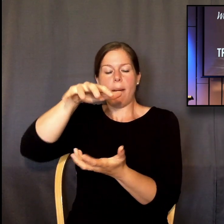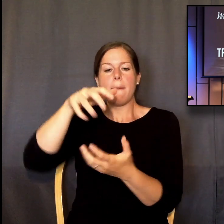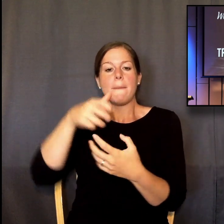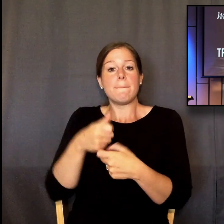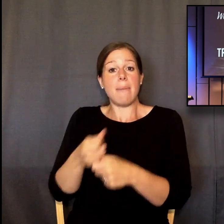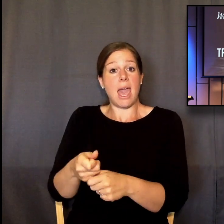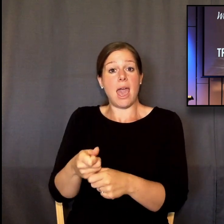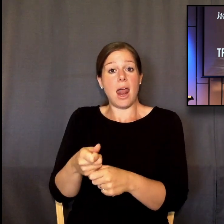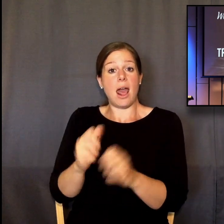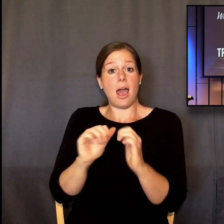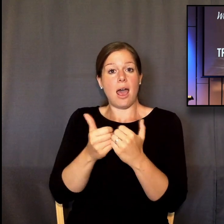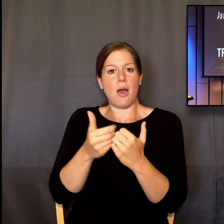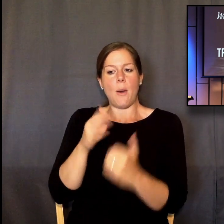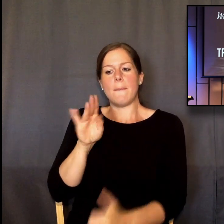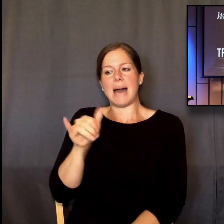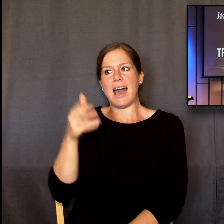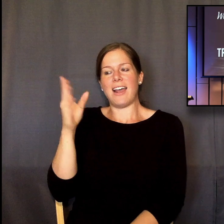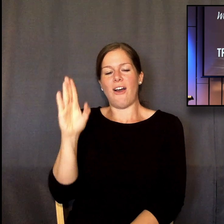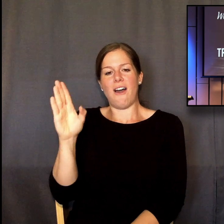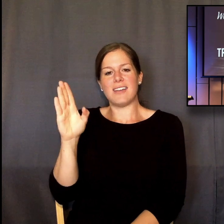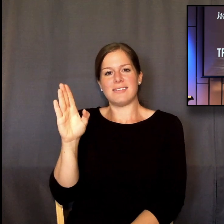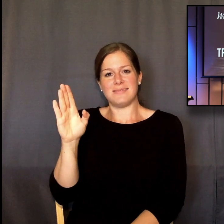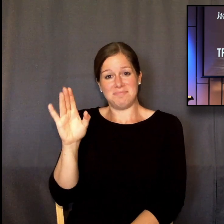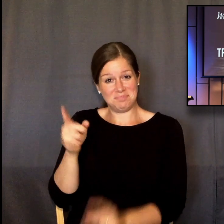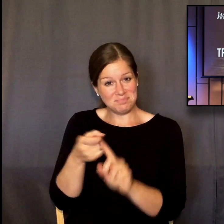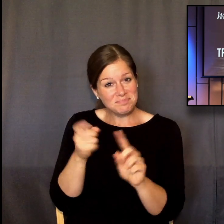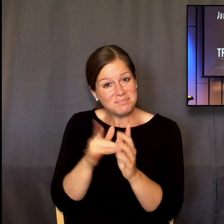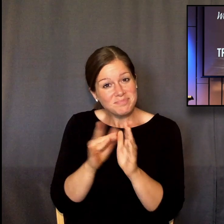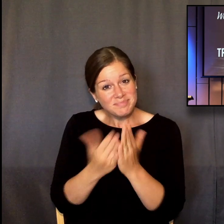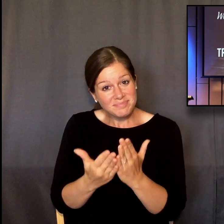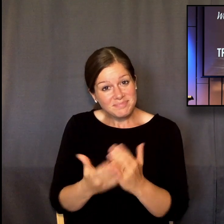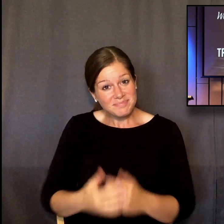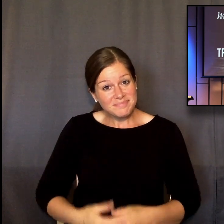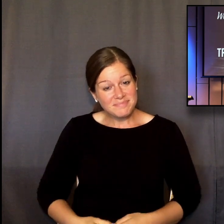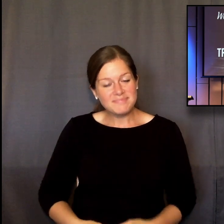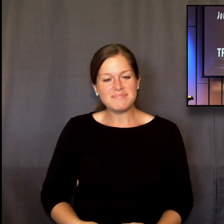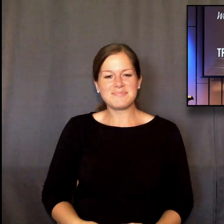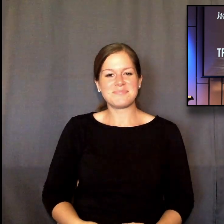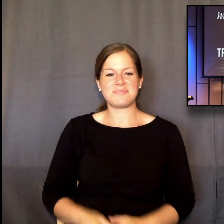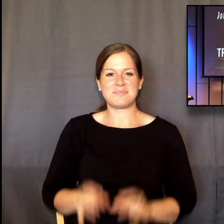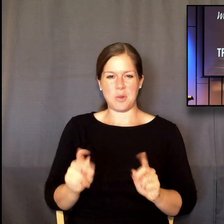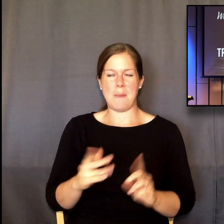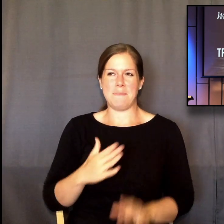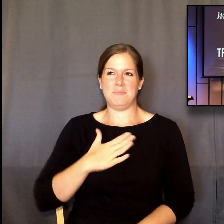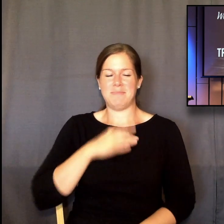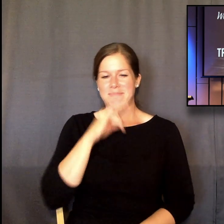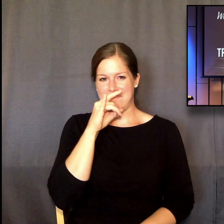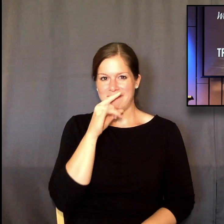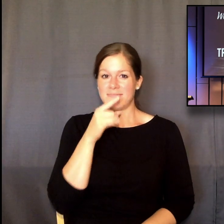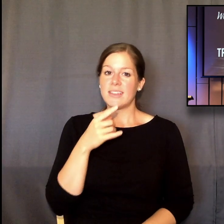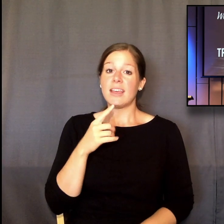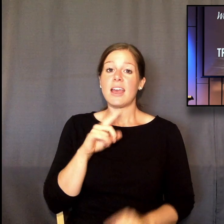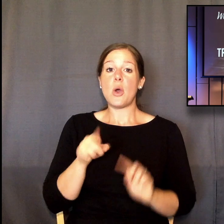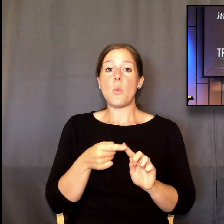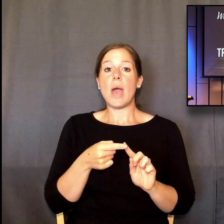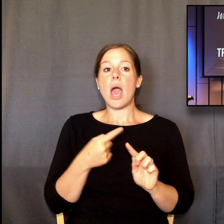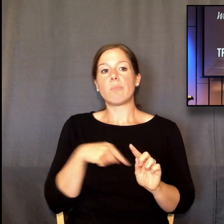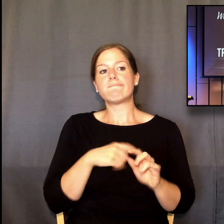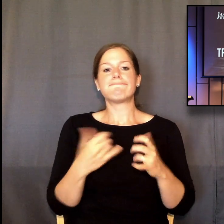made by God. That's the word. So my kids like something. When we're doing something and my kids like it, they say